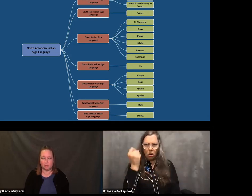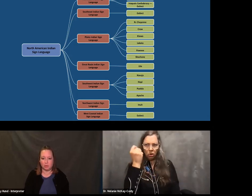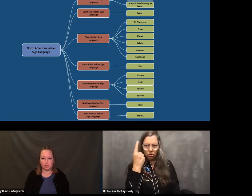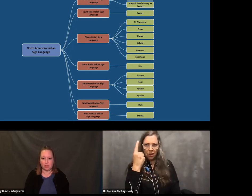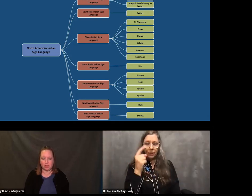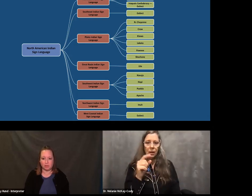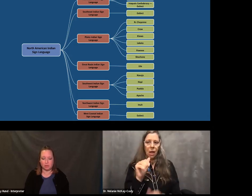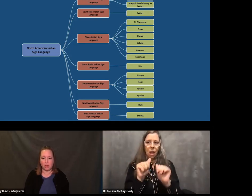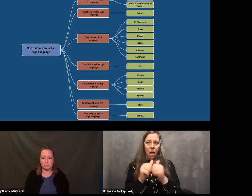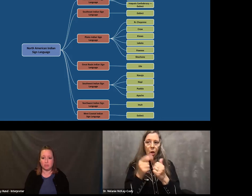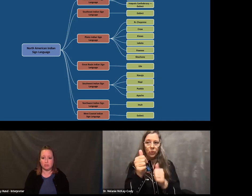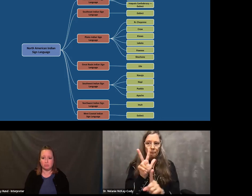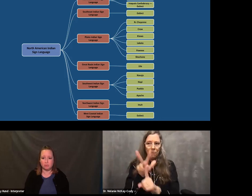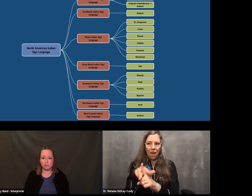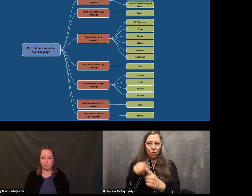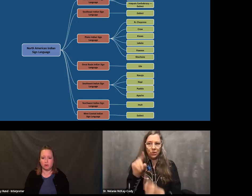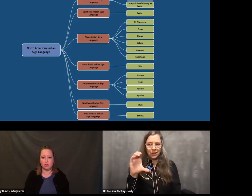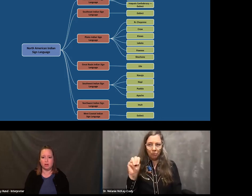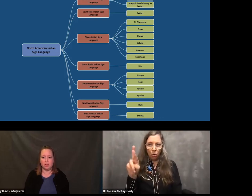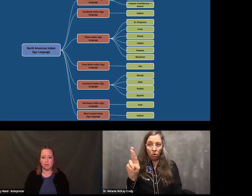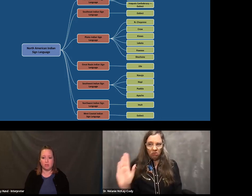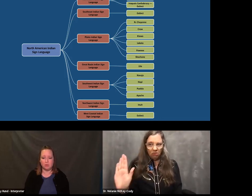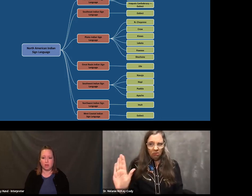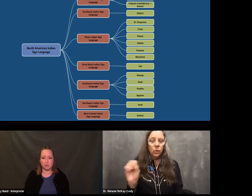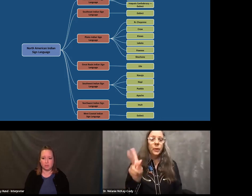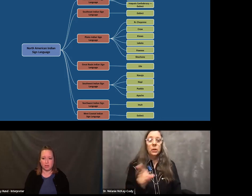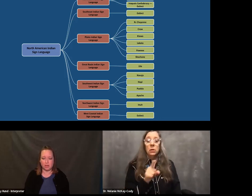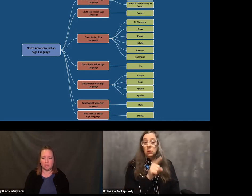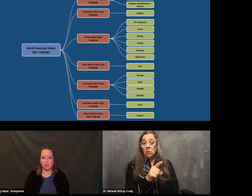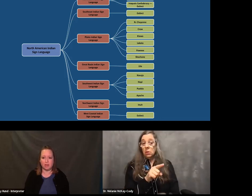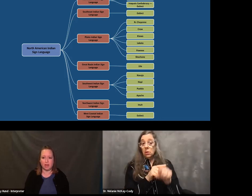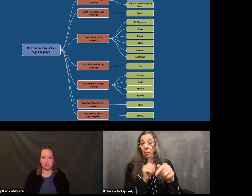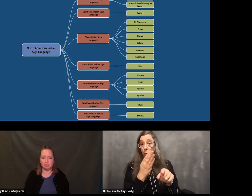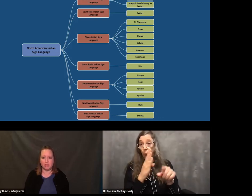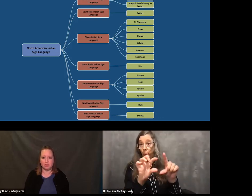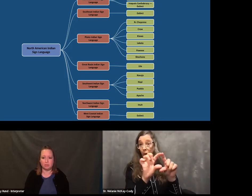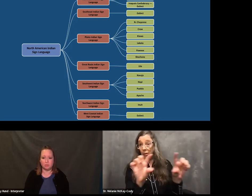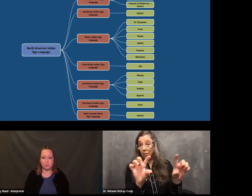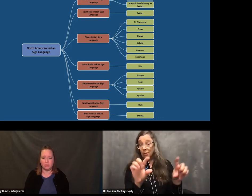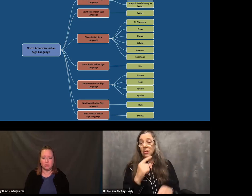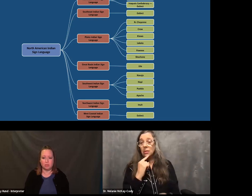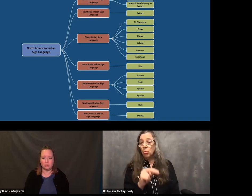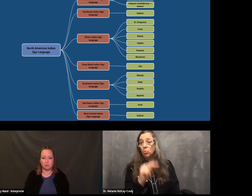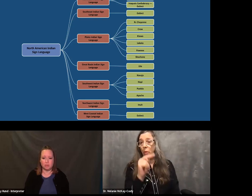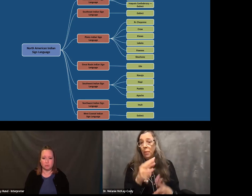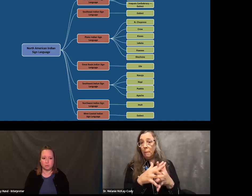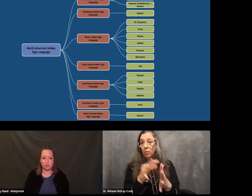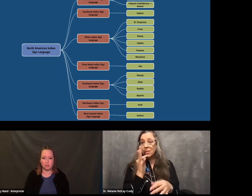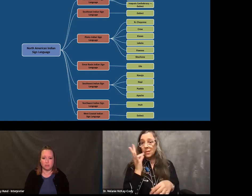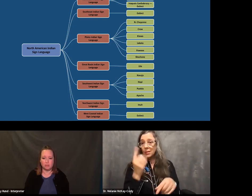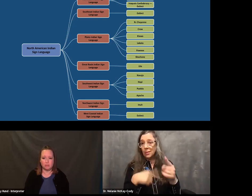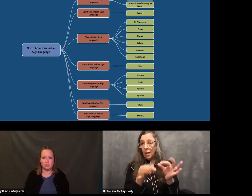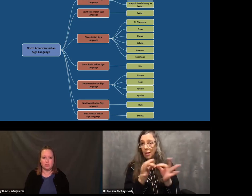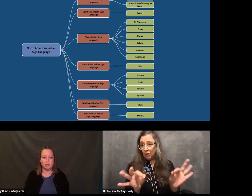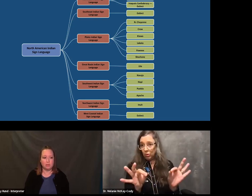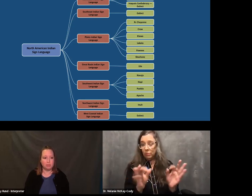I've been able to work with many different tribes. And it's important for you to understand how this applies to Charles Russell's